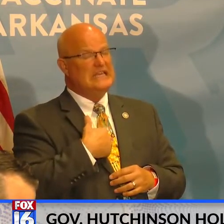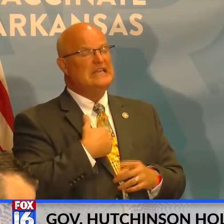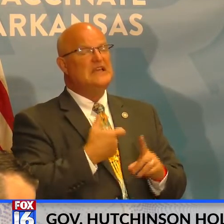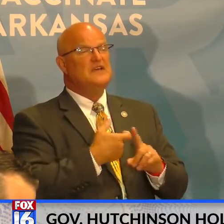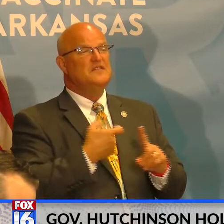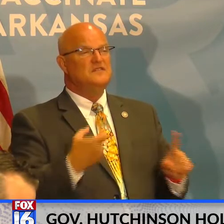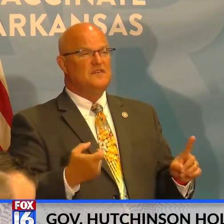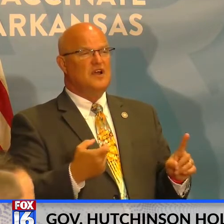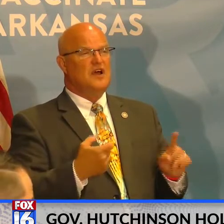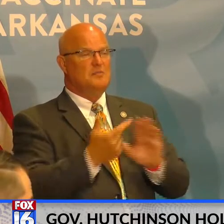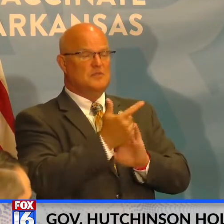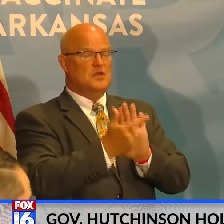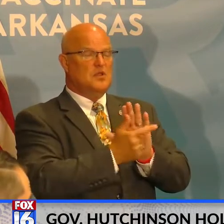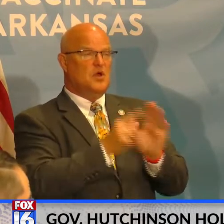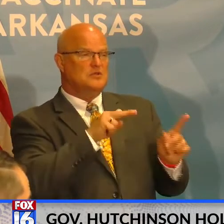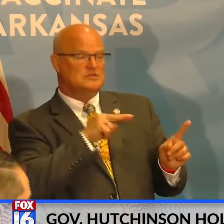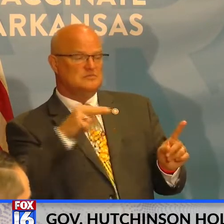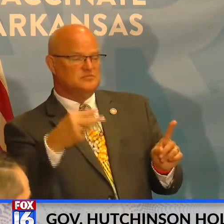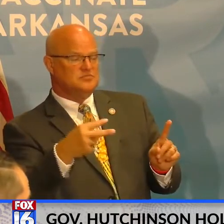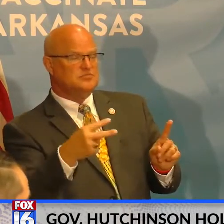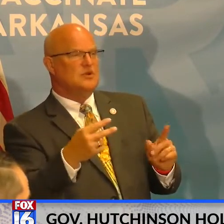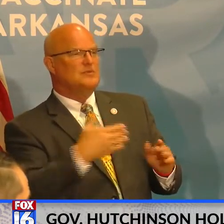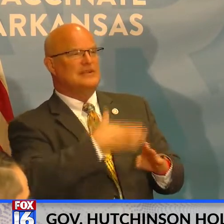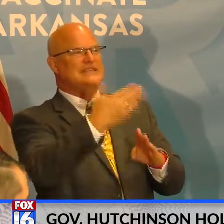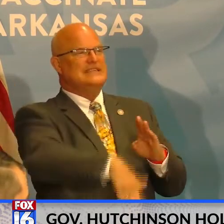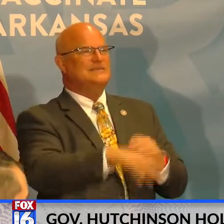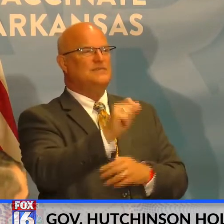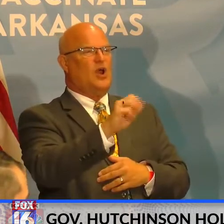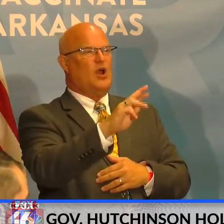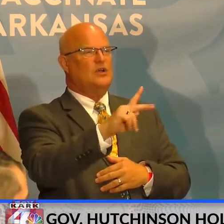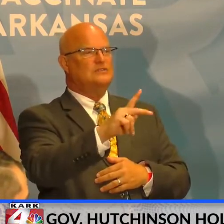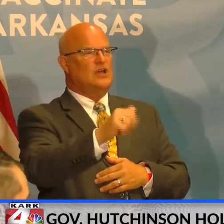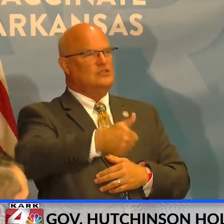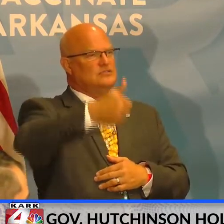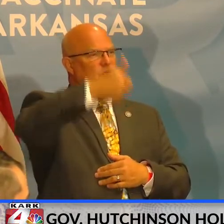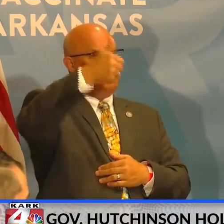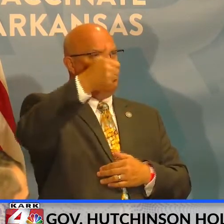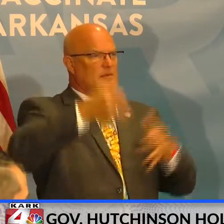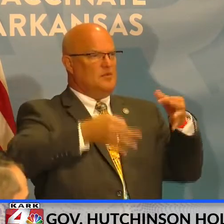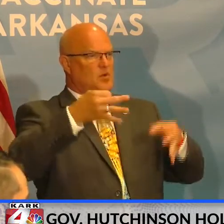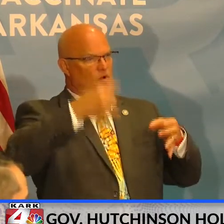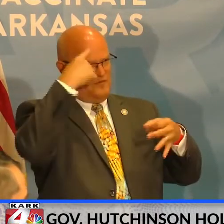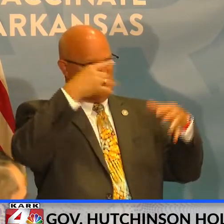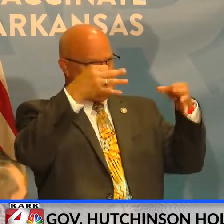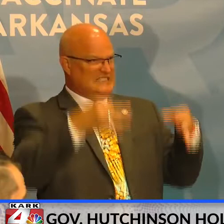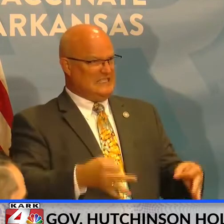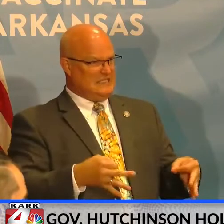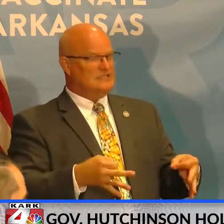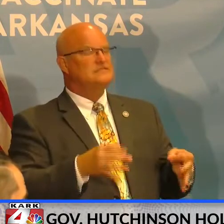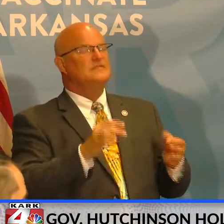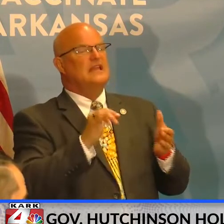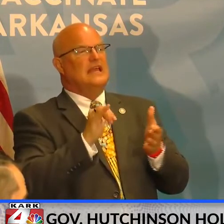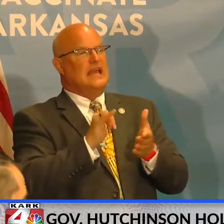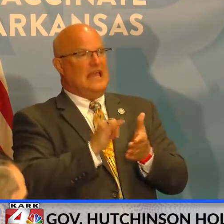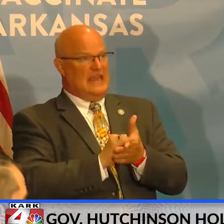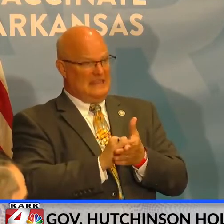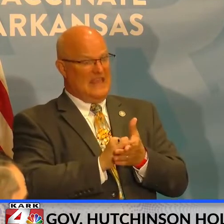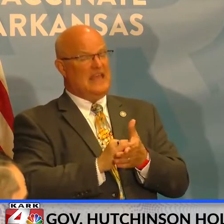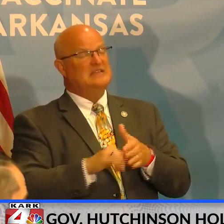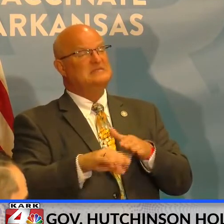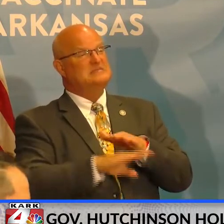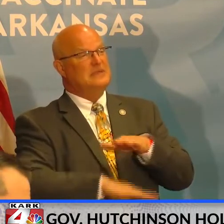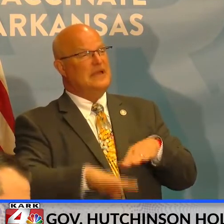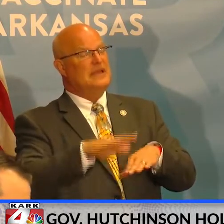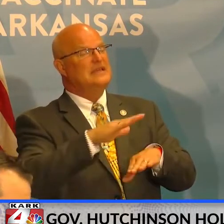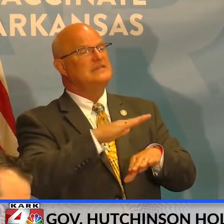litigation standpoint, this will wind up in the Arkansas Supreme Court for a decision. And, uh, that will come, uh, based upon,